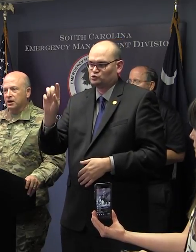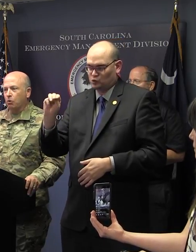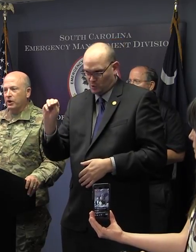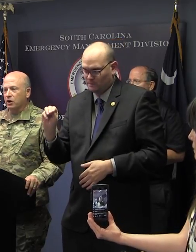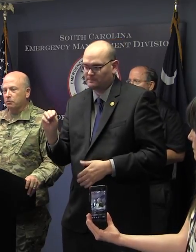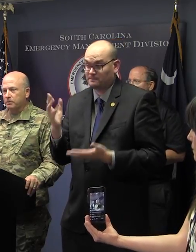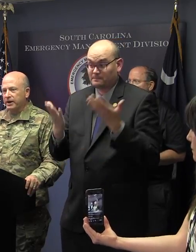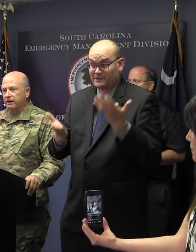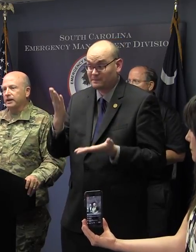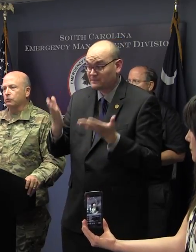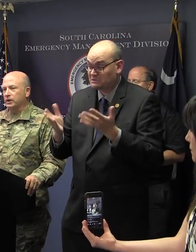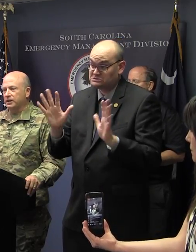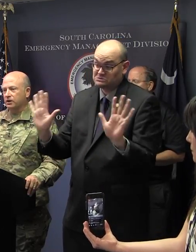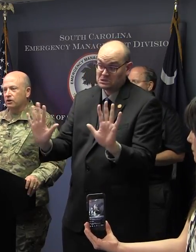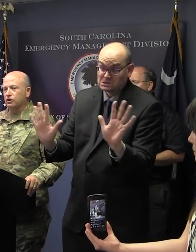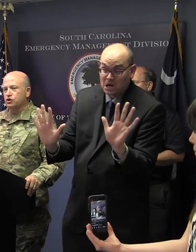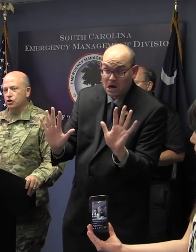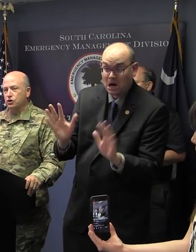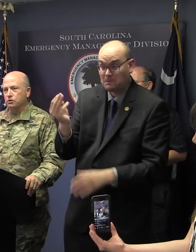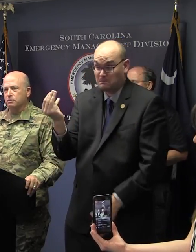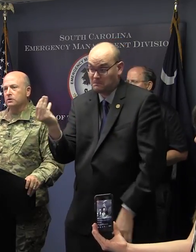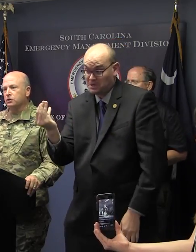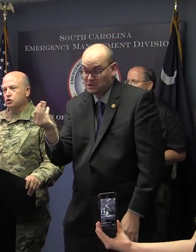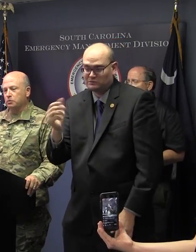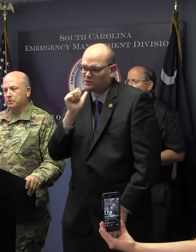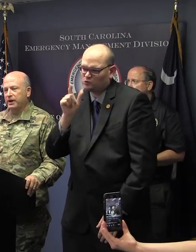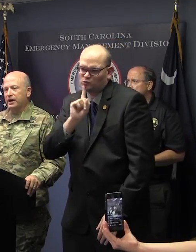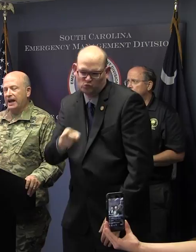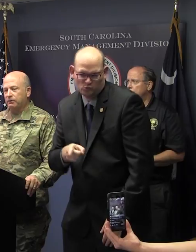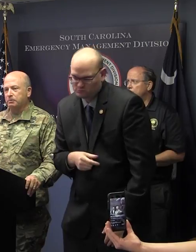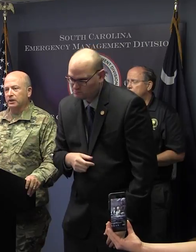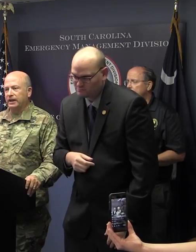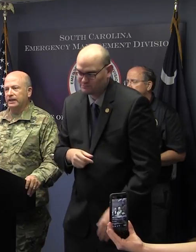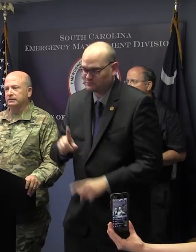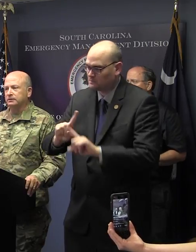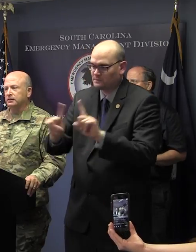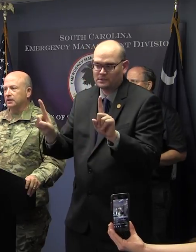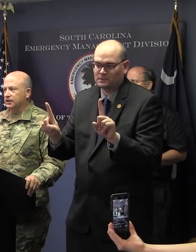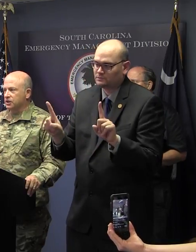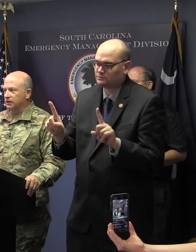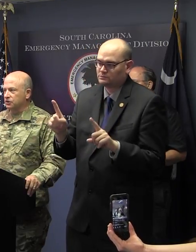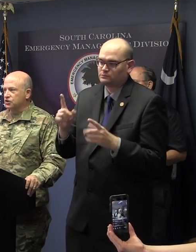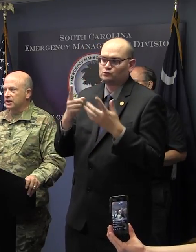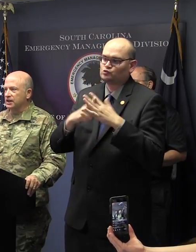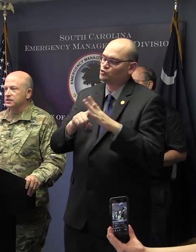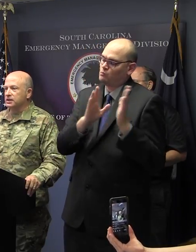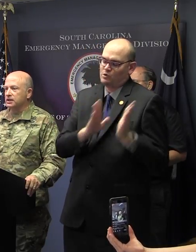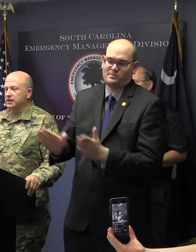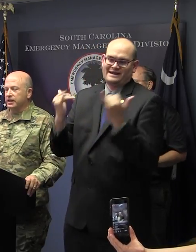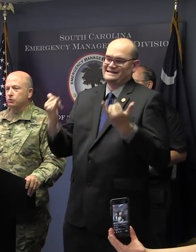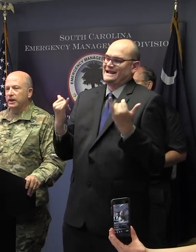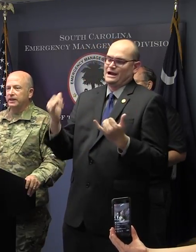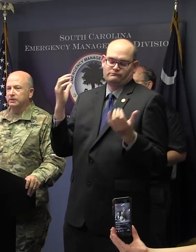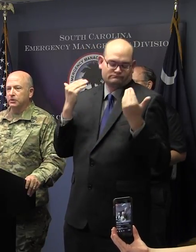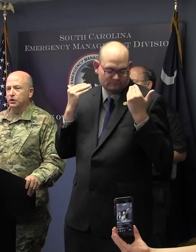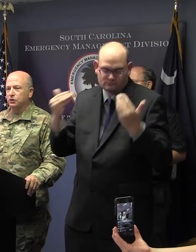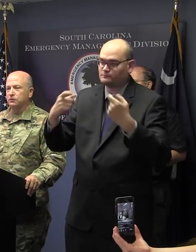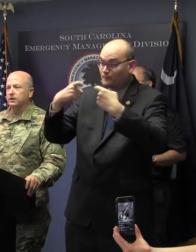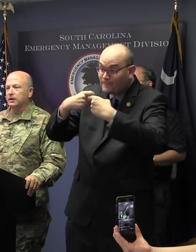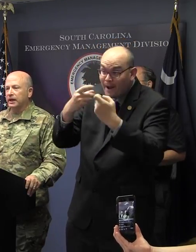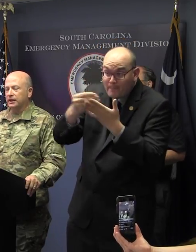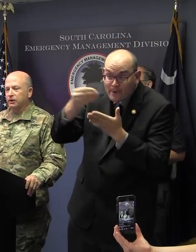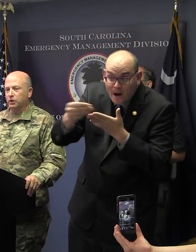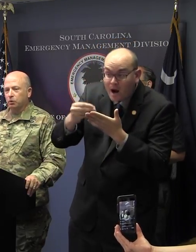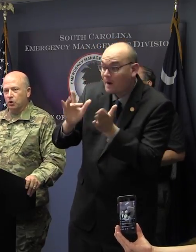But we are preparing. We encourage you to prepare. Have a plan. As Governor says, get ready to